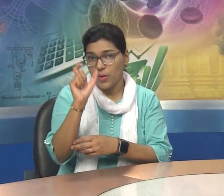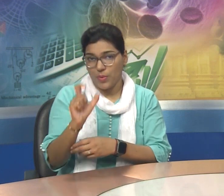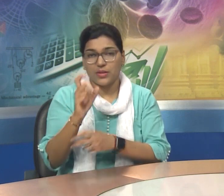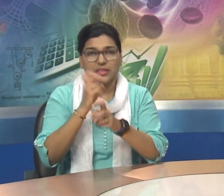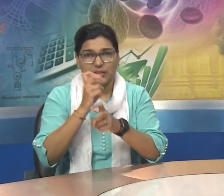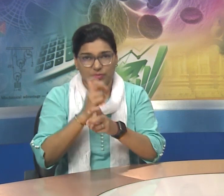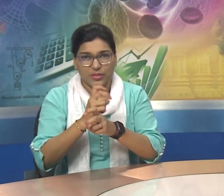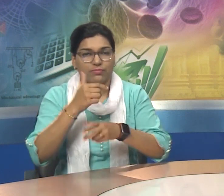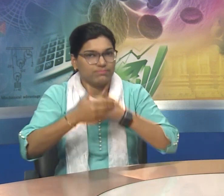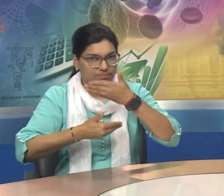Difficult words.